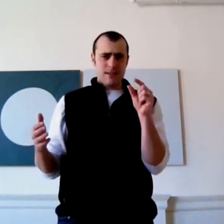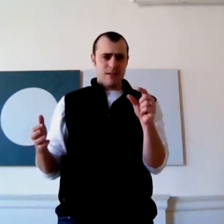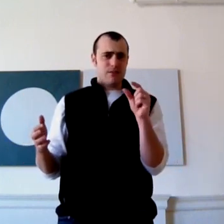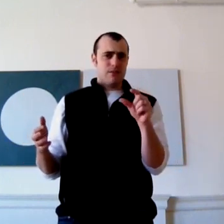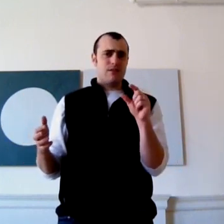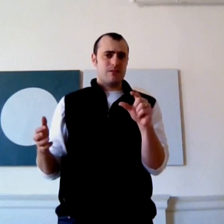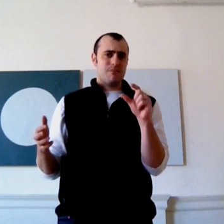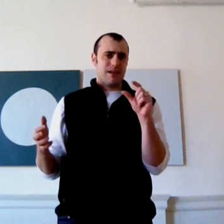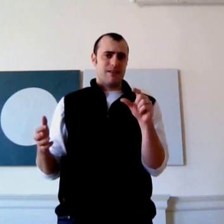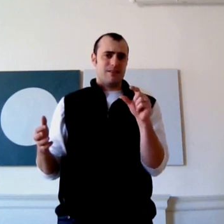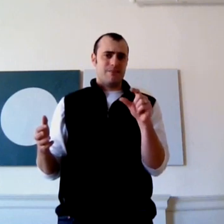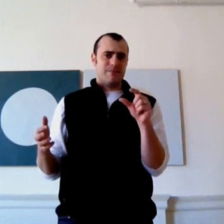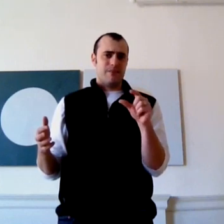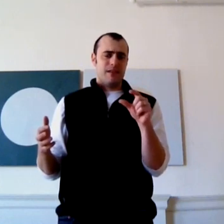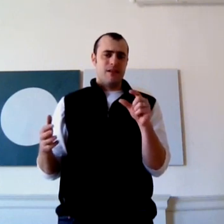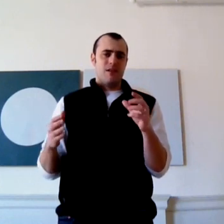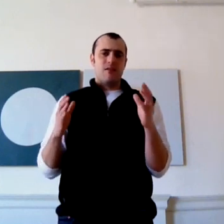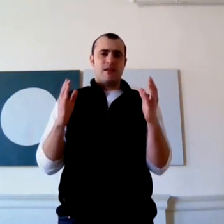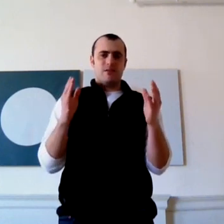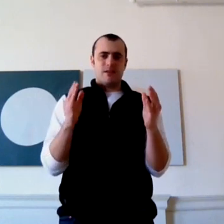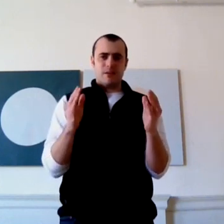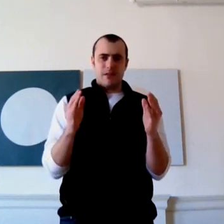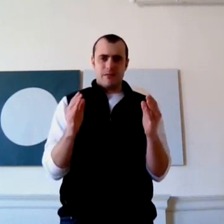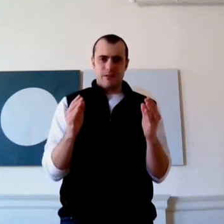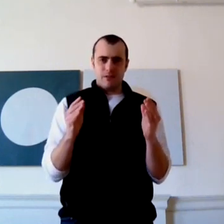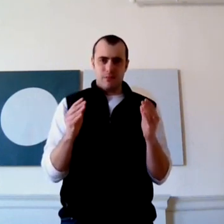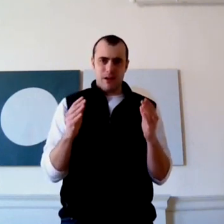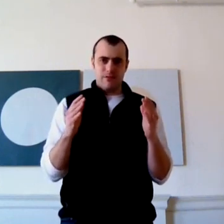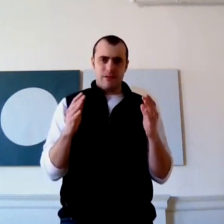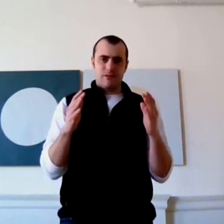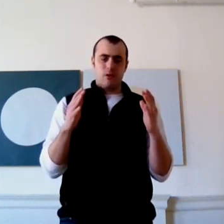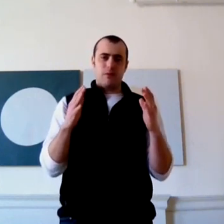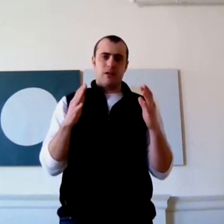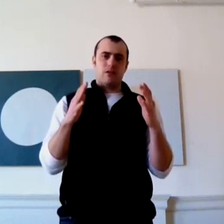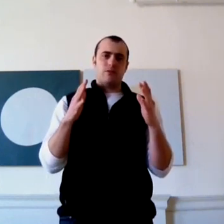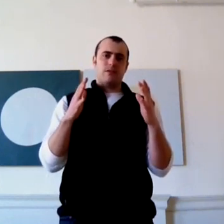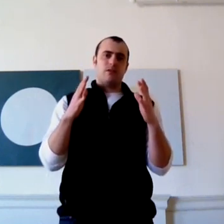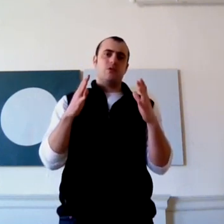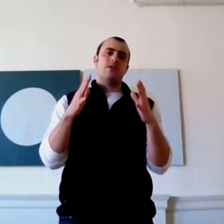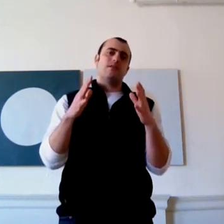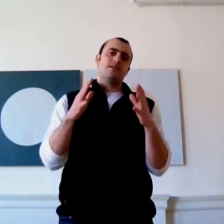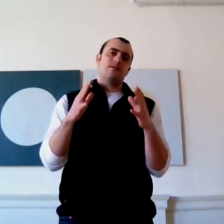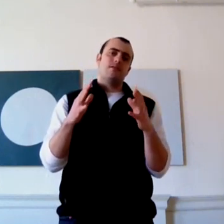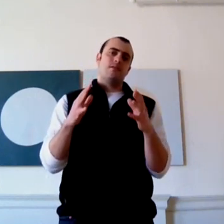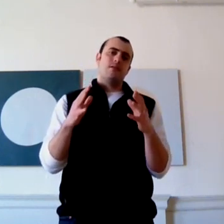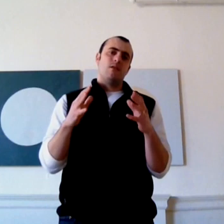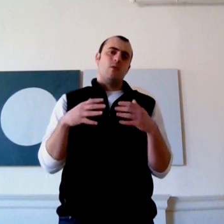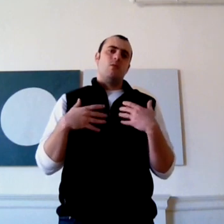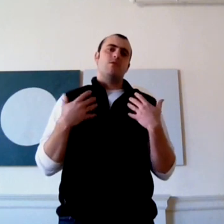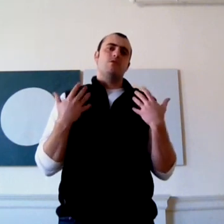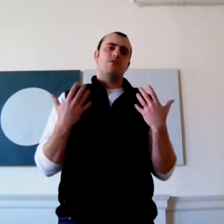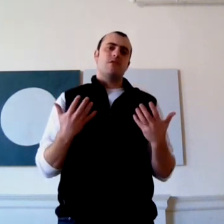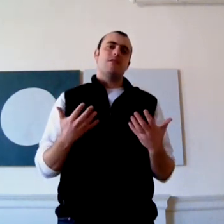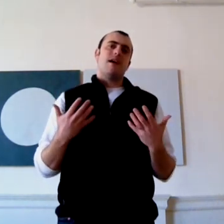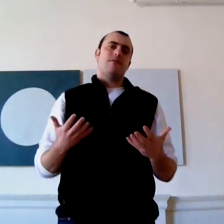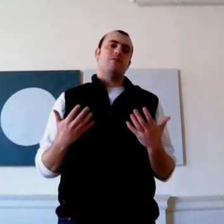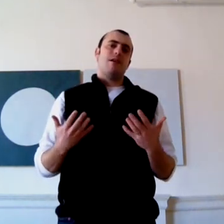does it through this mechanism, right? You can talk about the physical benefits of opening and closing the joints. What you start to have to pay